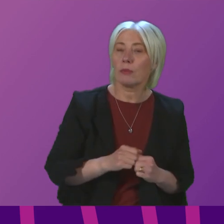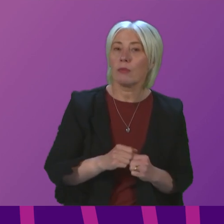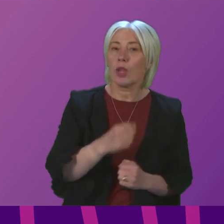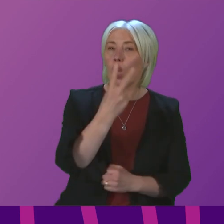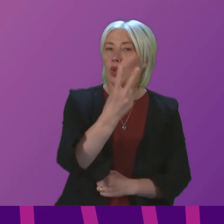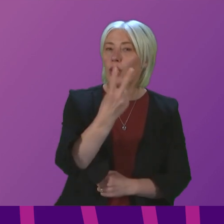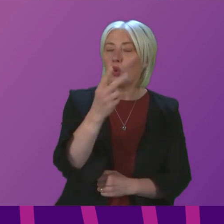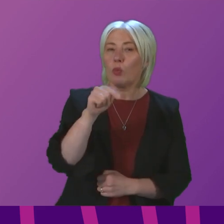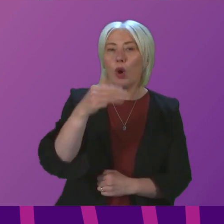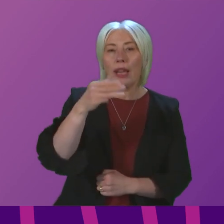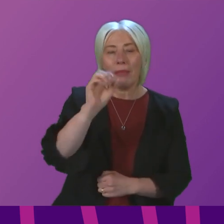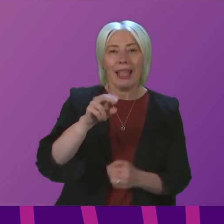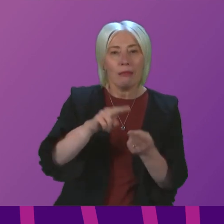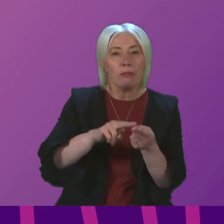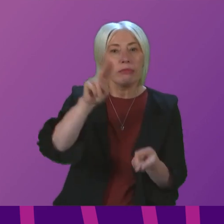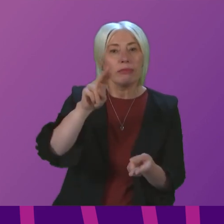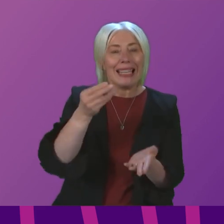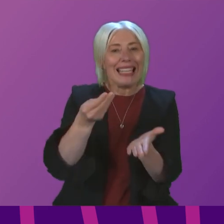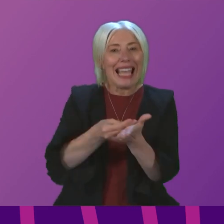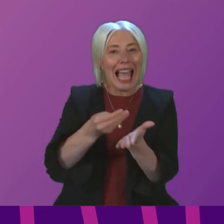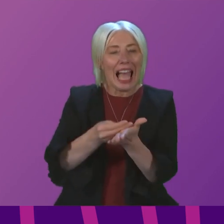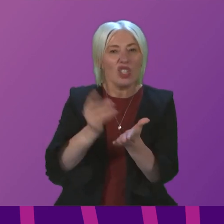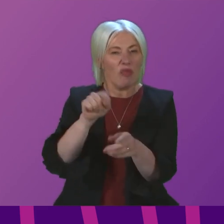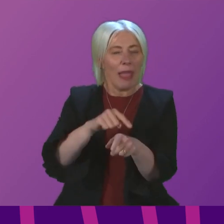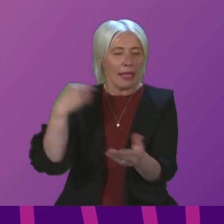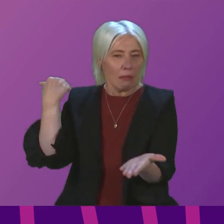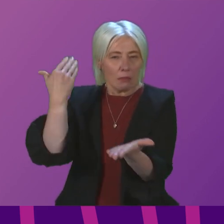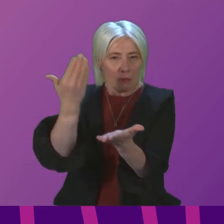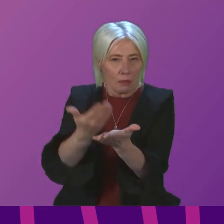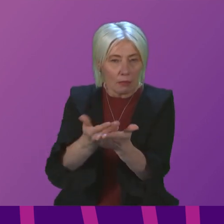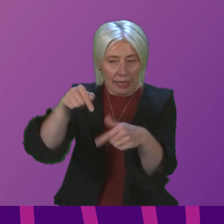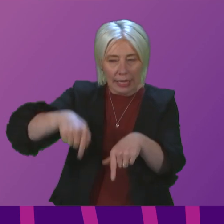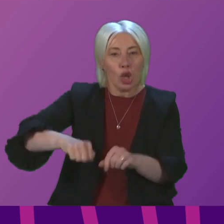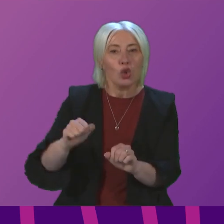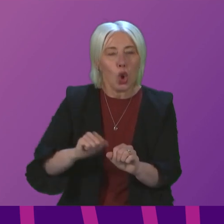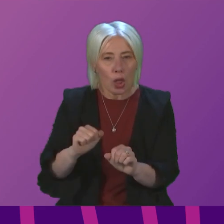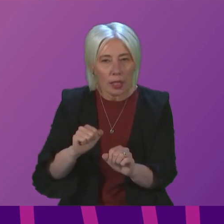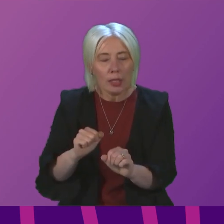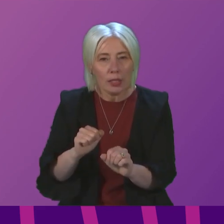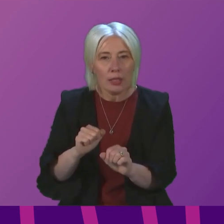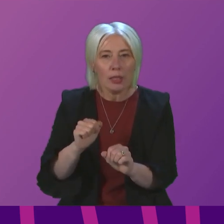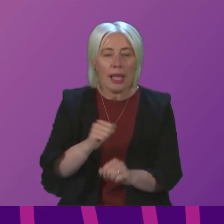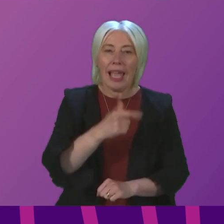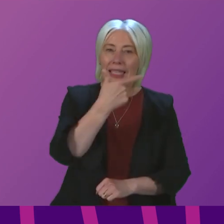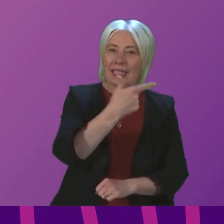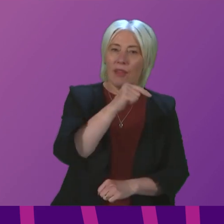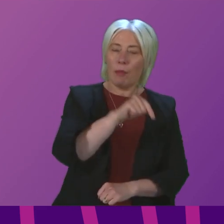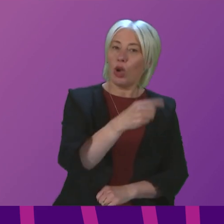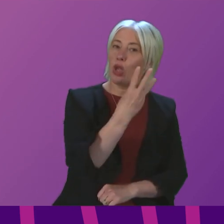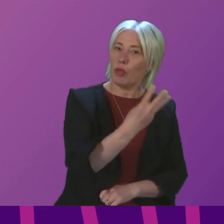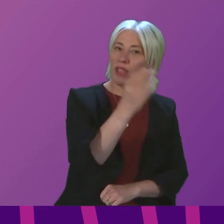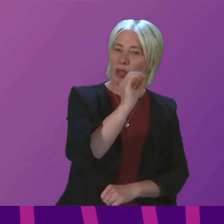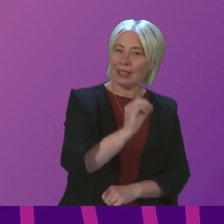.9% increase in cash terms over that time period in Scotland is 7.3